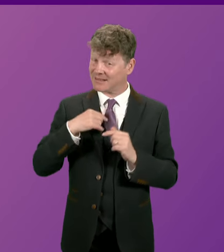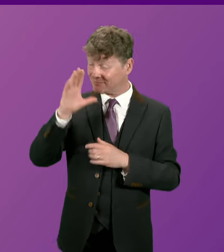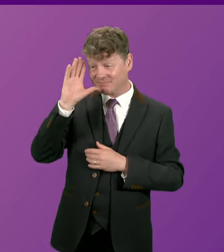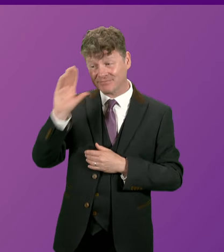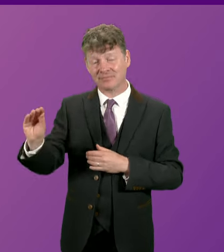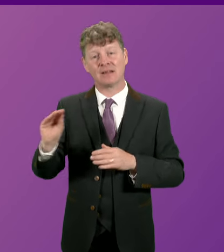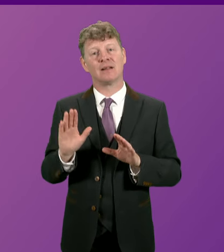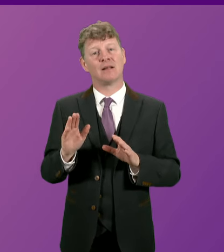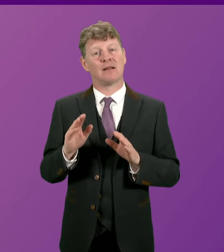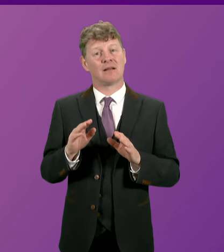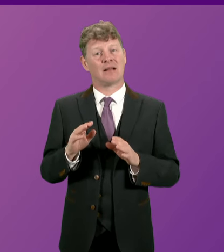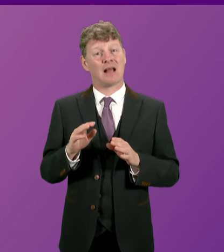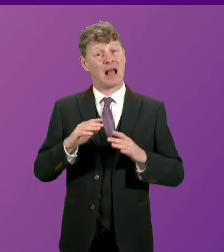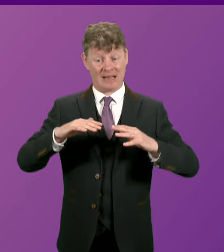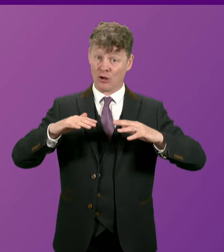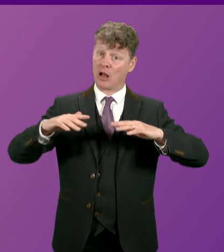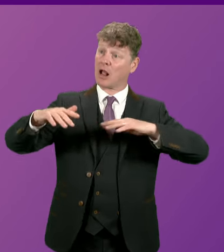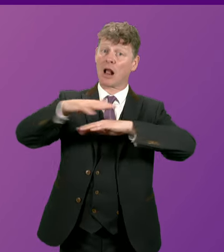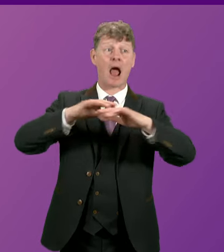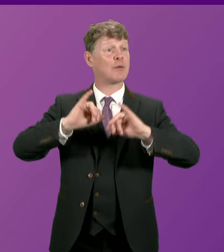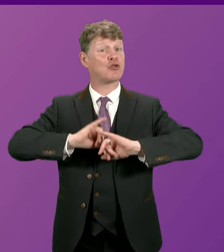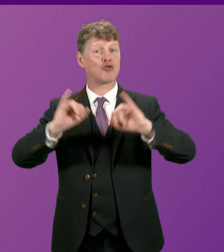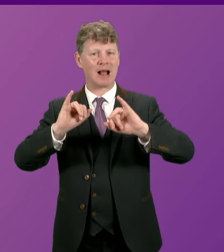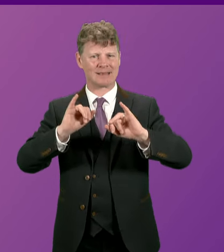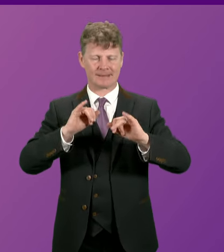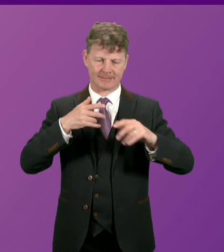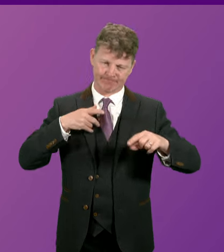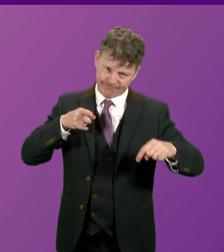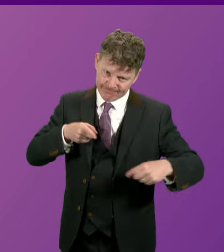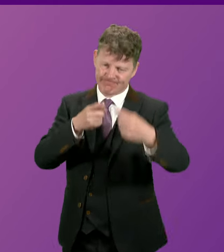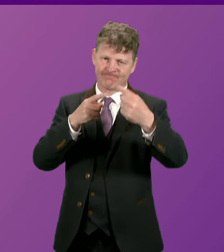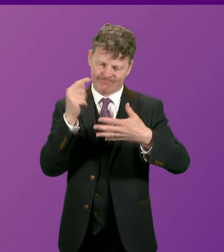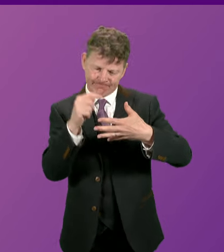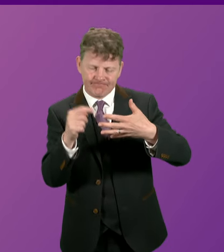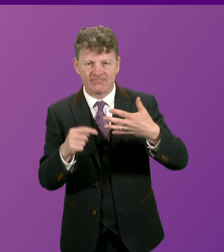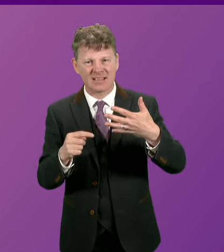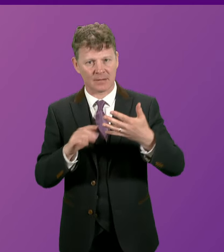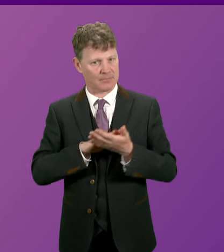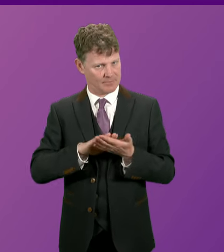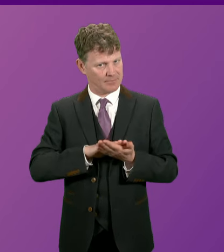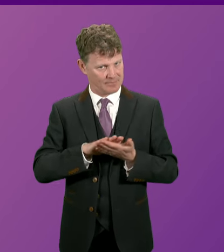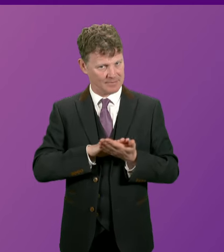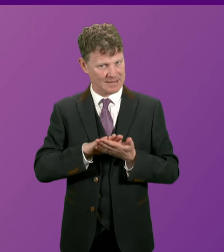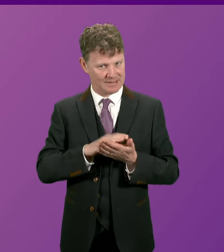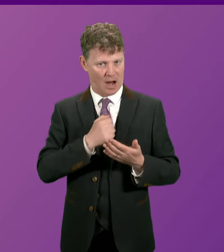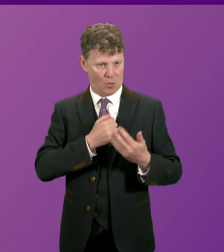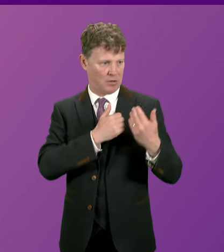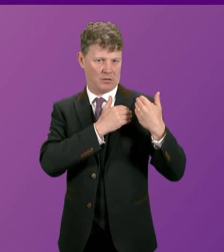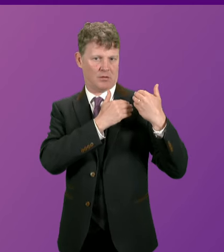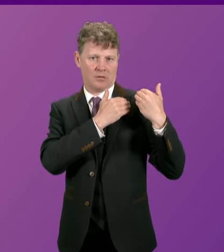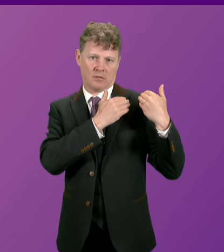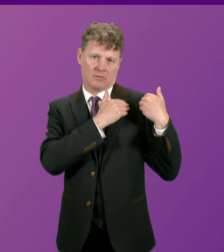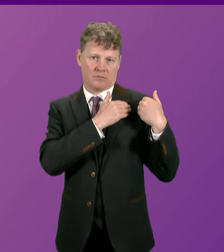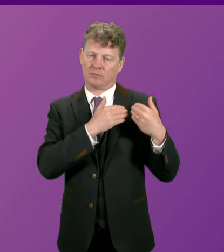when it comes to tackling the climate crisis it makes that imperative that obligation far more difficult